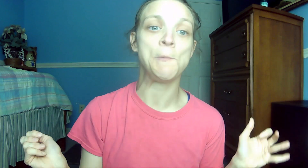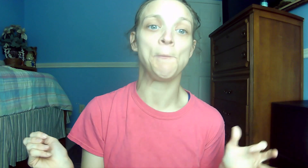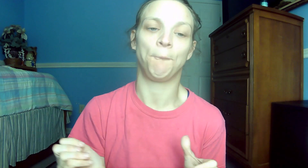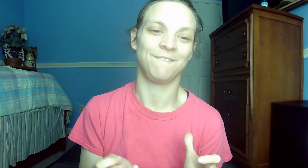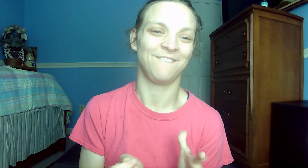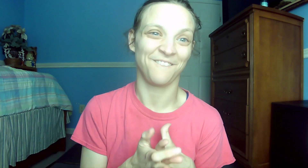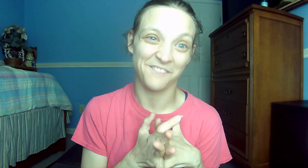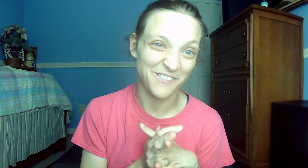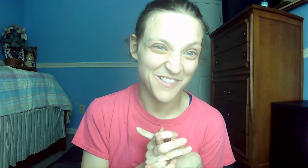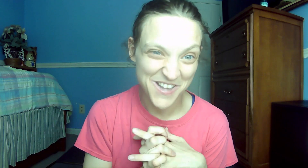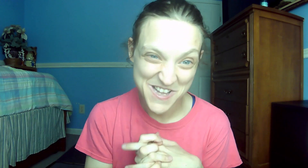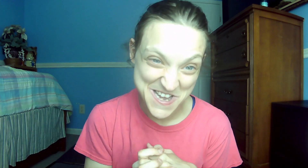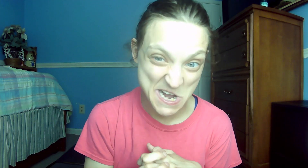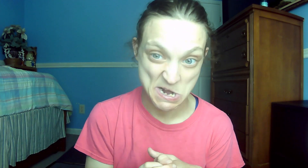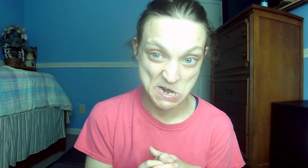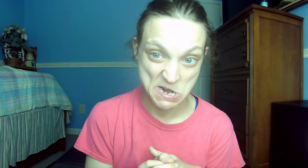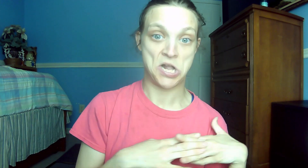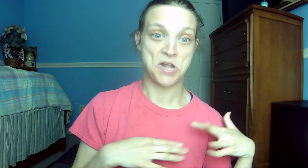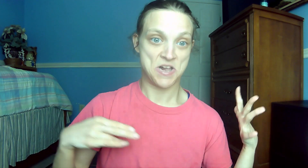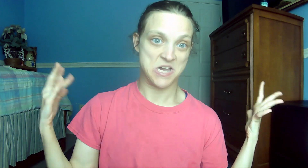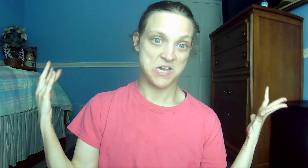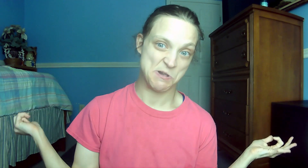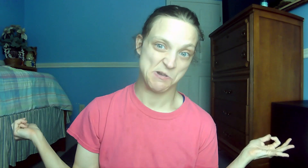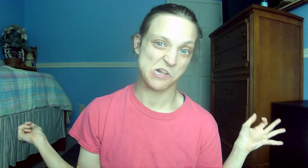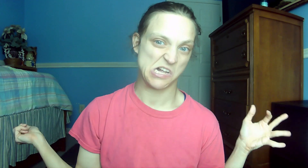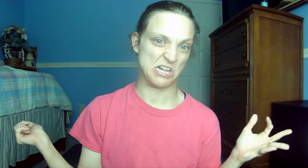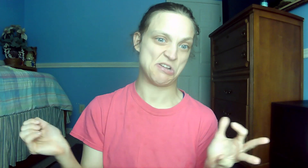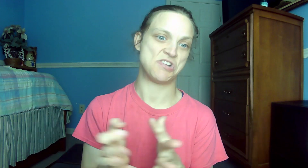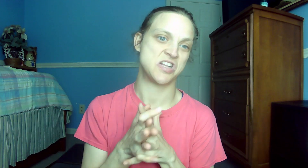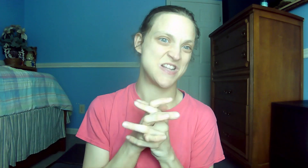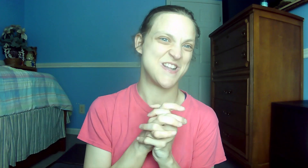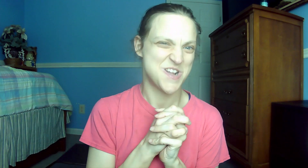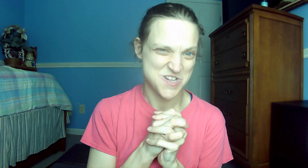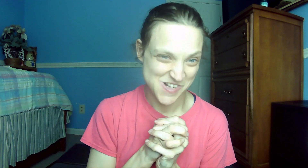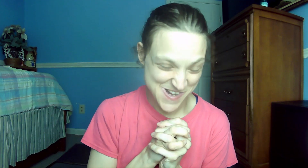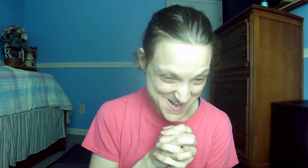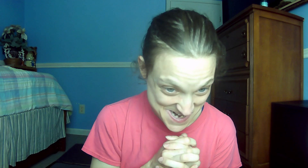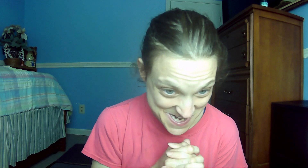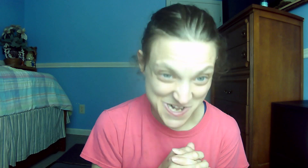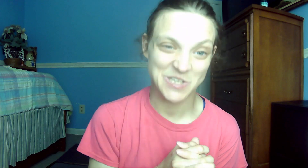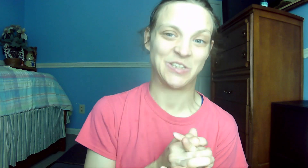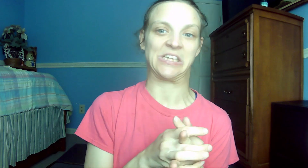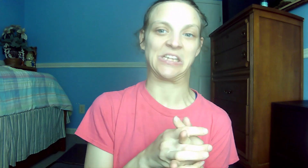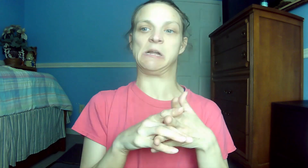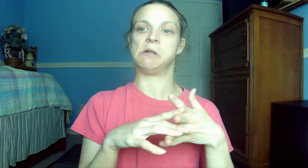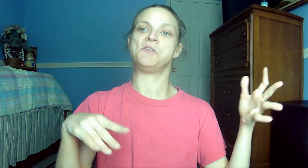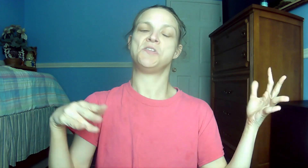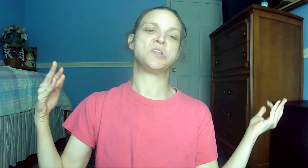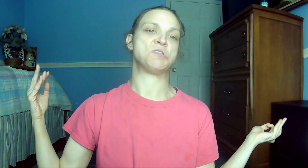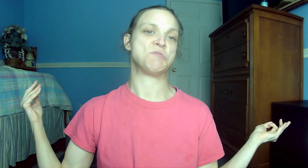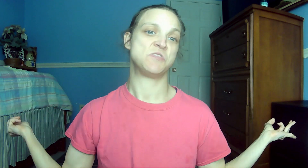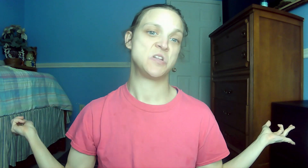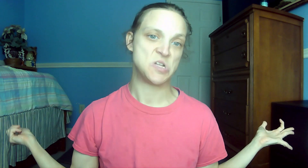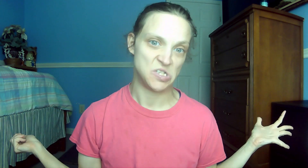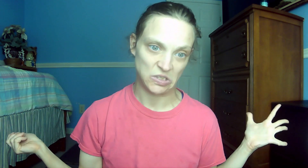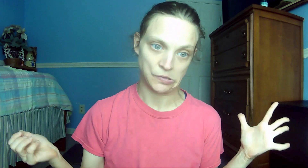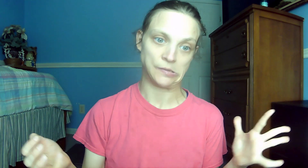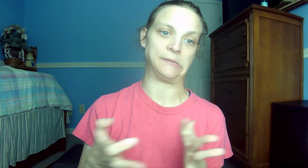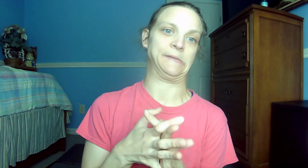to it too. 99. Romans hit the bell to see when I post a new video. 99. Romans would like to say my farewells and blessings to you.